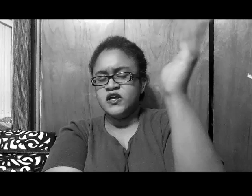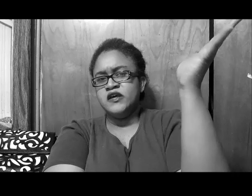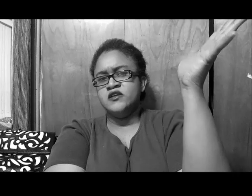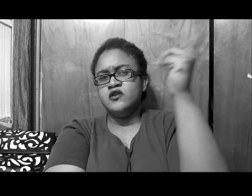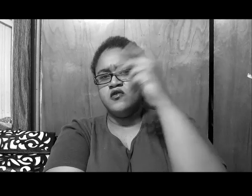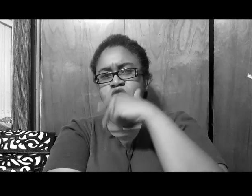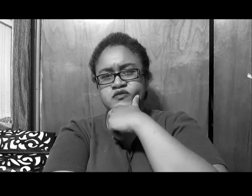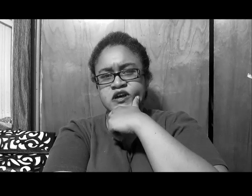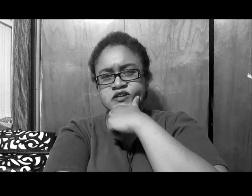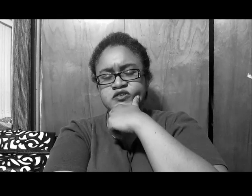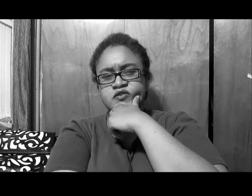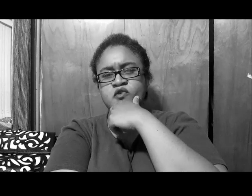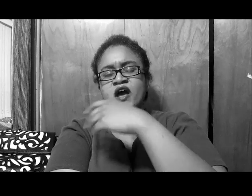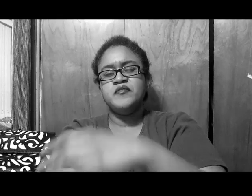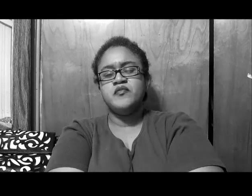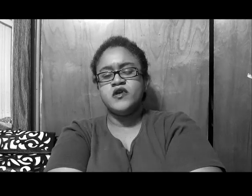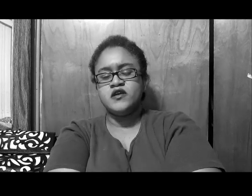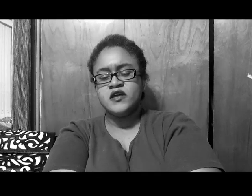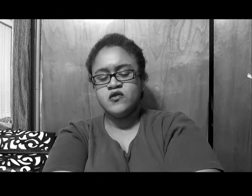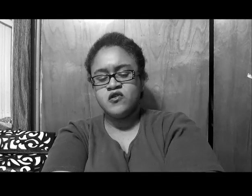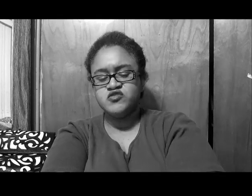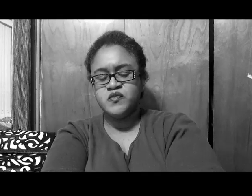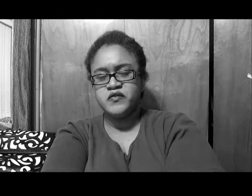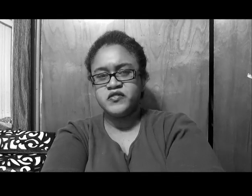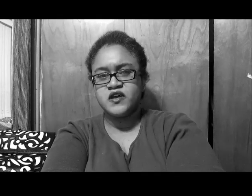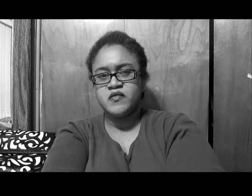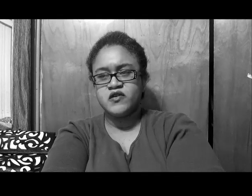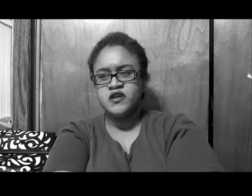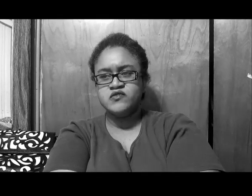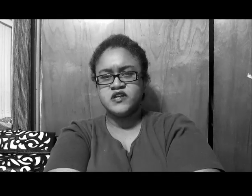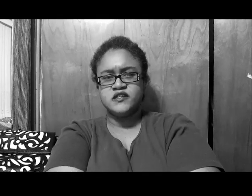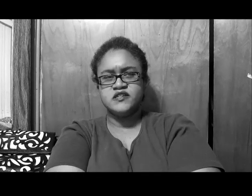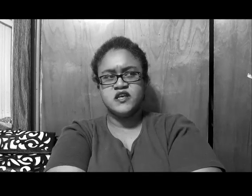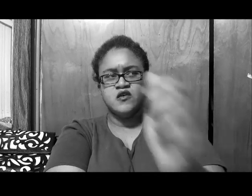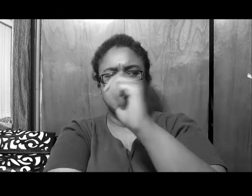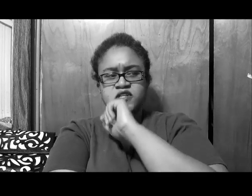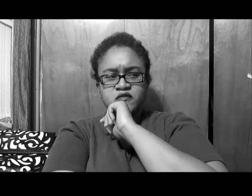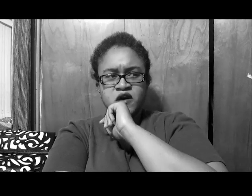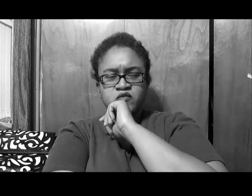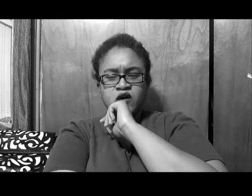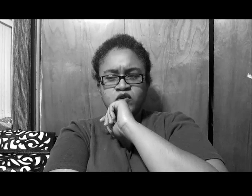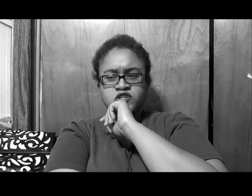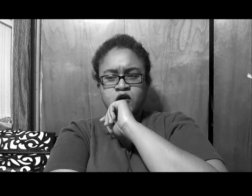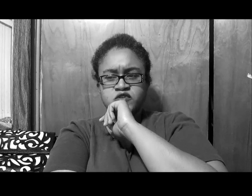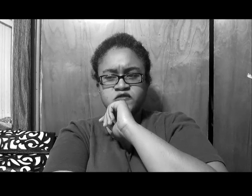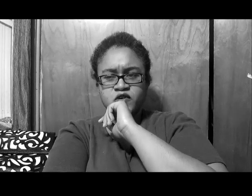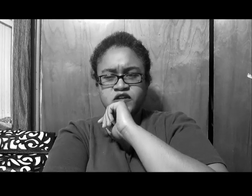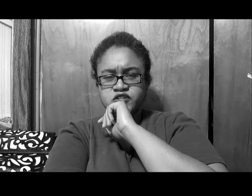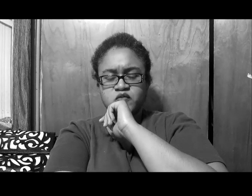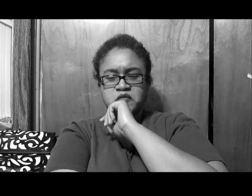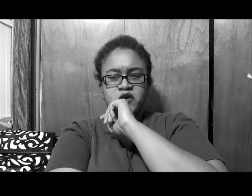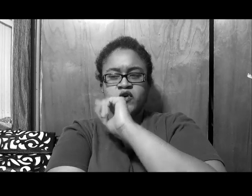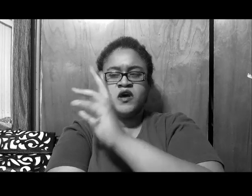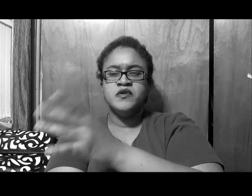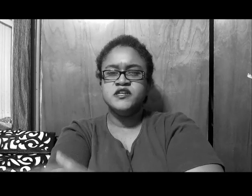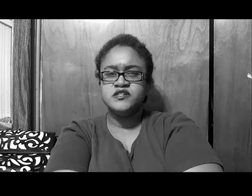and, you know, we have the point here, of course, we brought up the thing about, Kenya was like this, was like, well, I was always a friend to you, blah, blah, blah, blah, whatever it is,